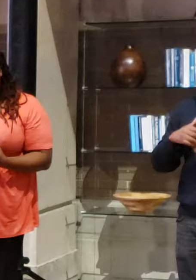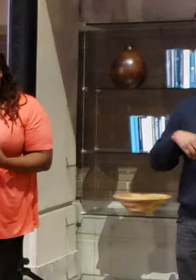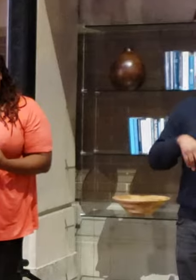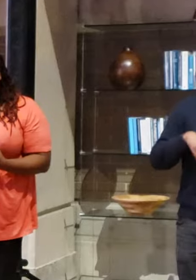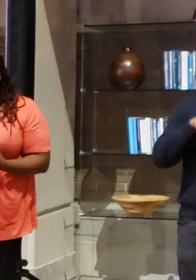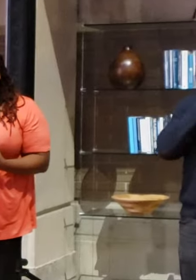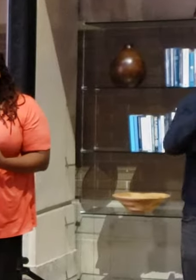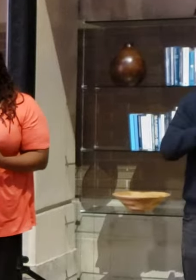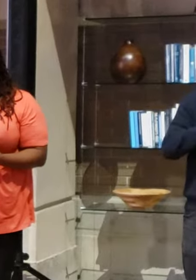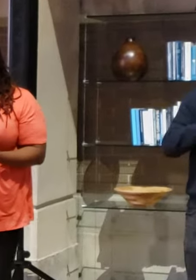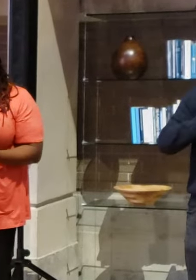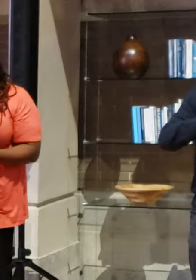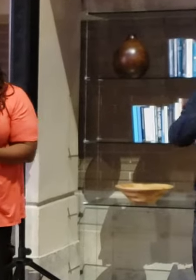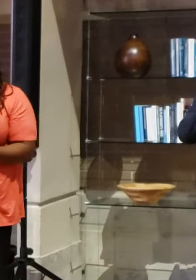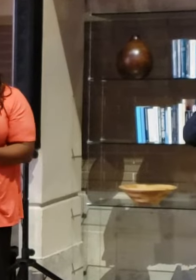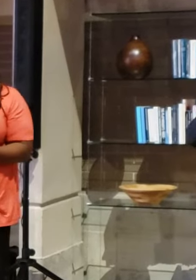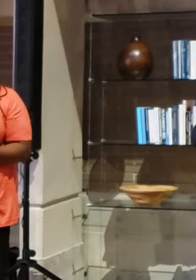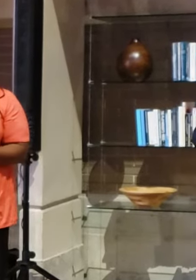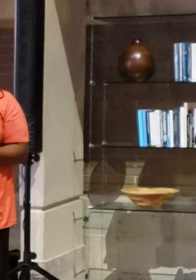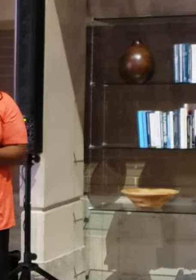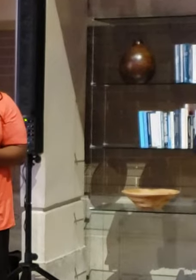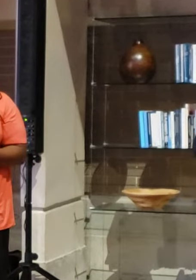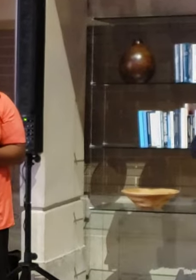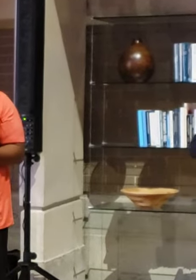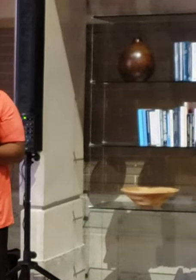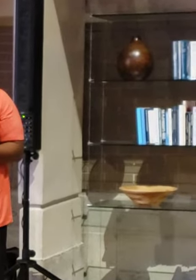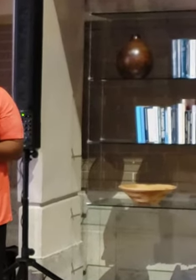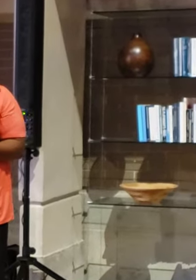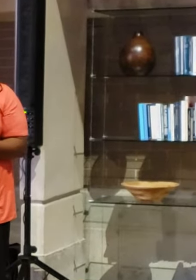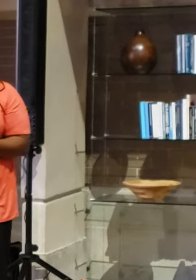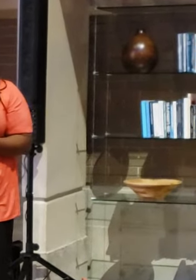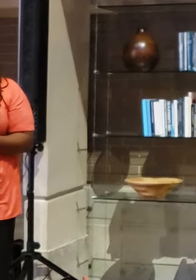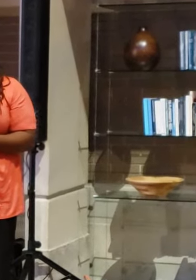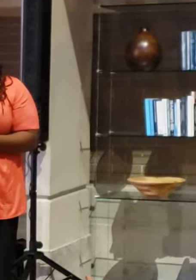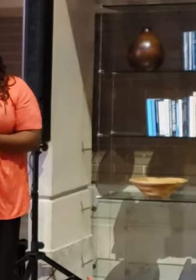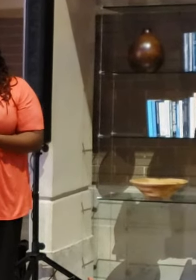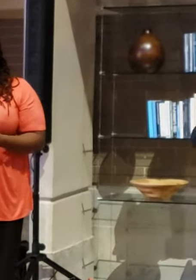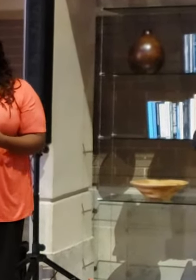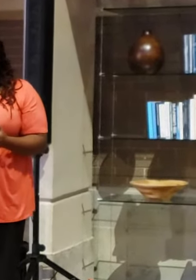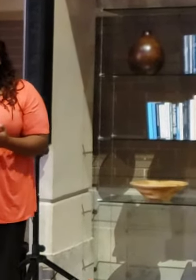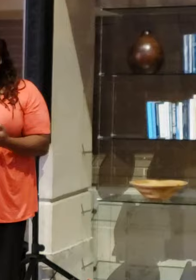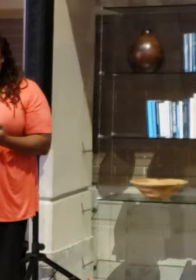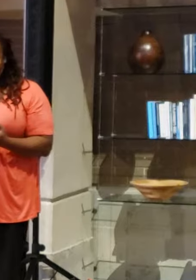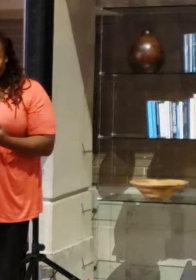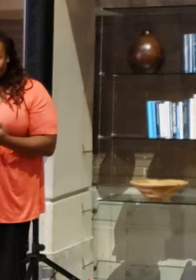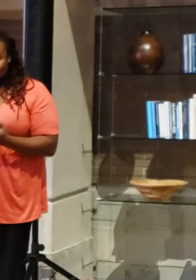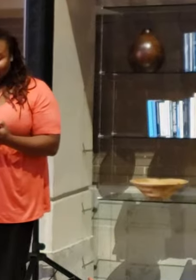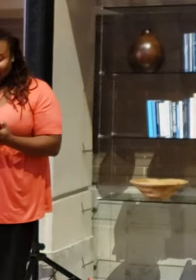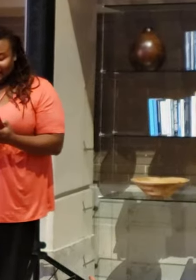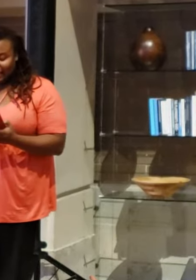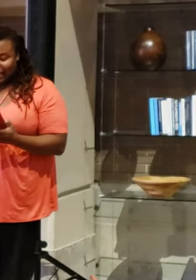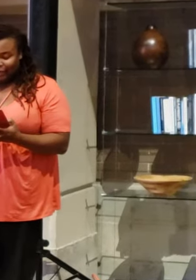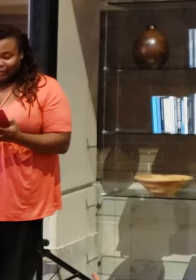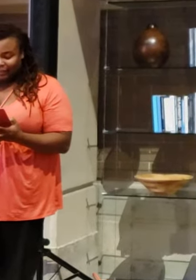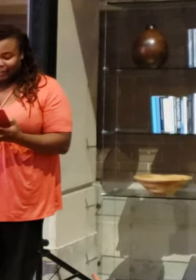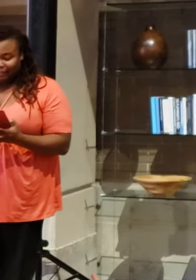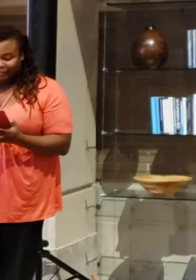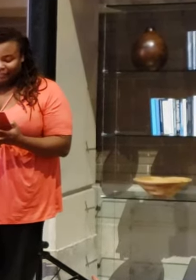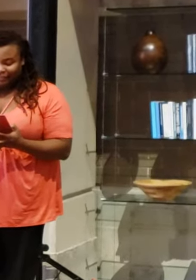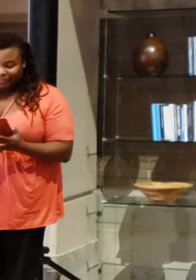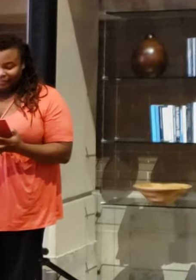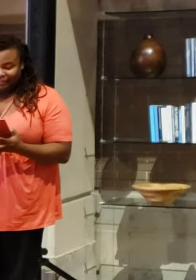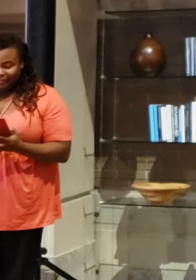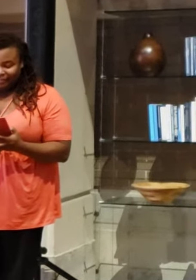Now, I'm going to start with a lovely piece. One that is entitled